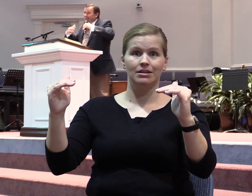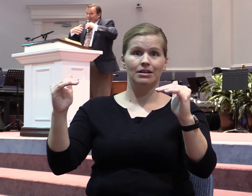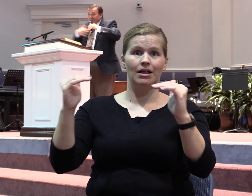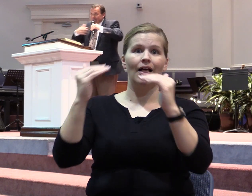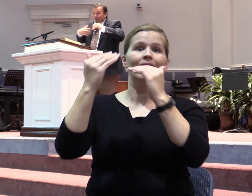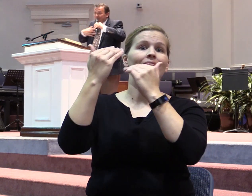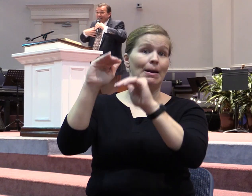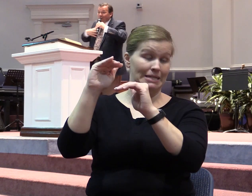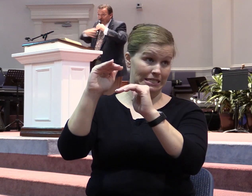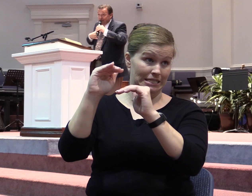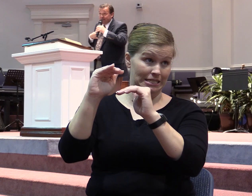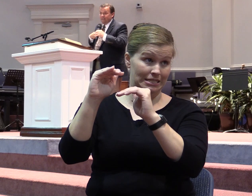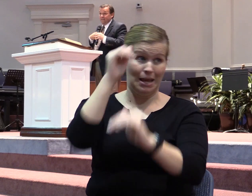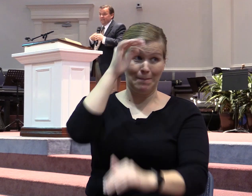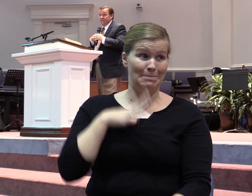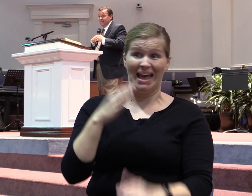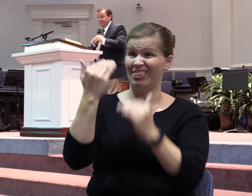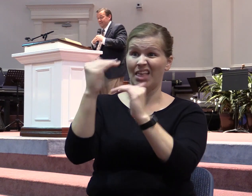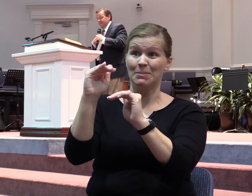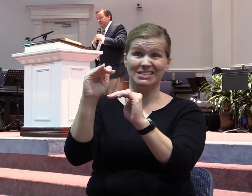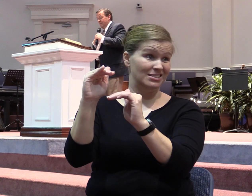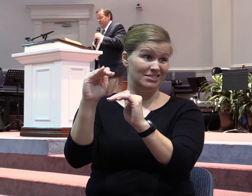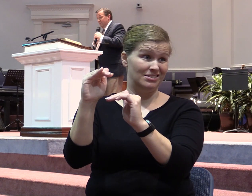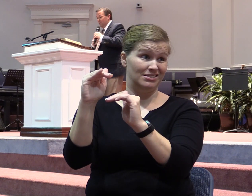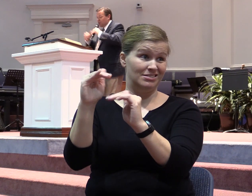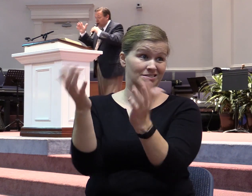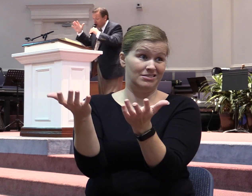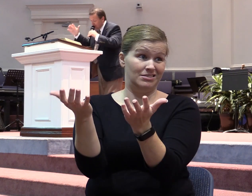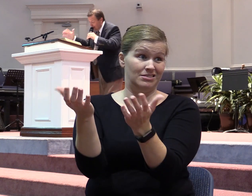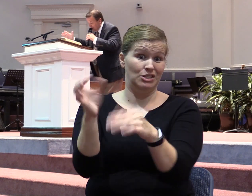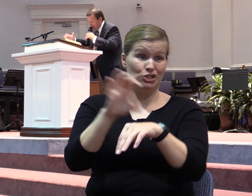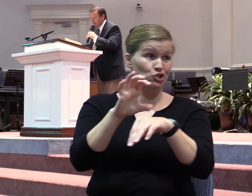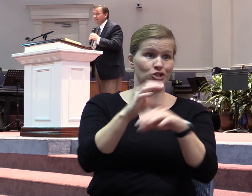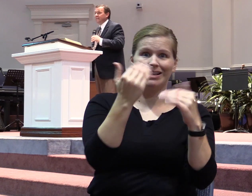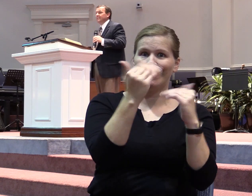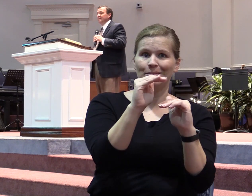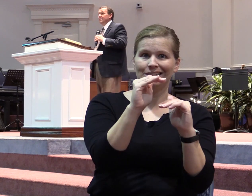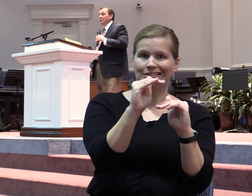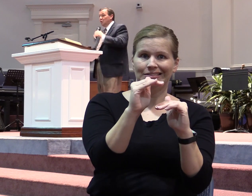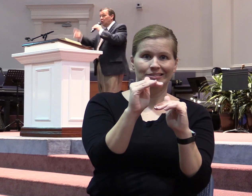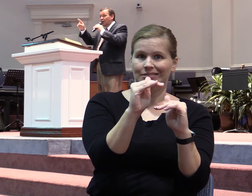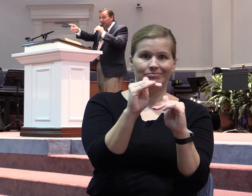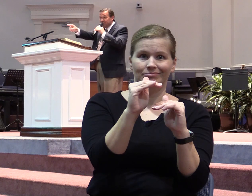Men are limited. The church is limited. You are limited.